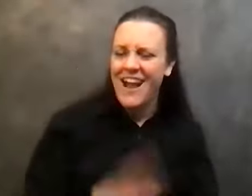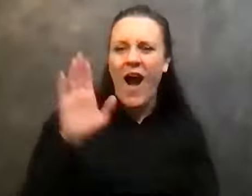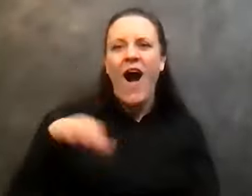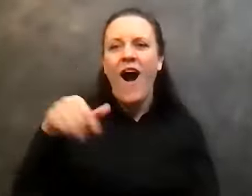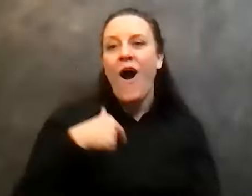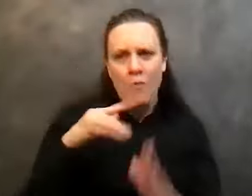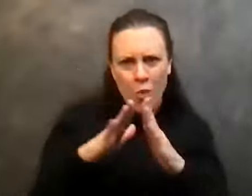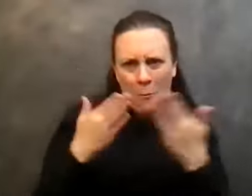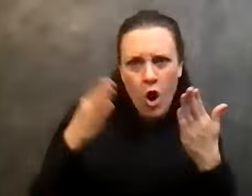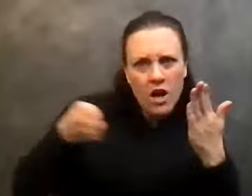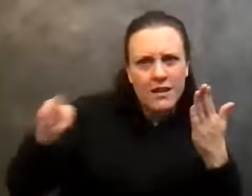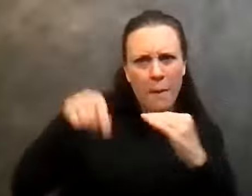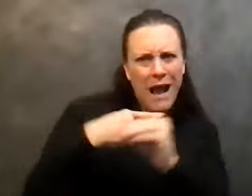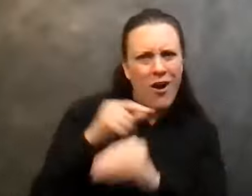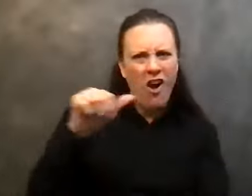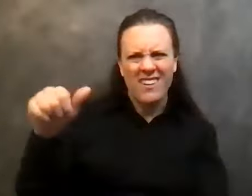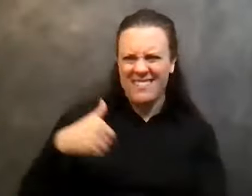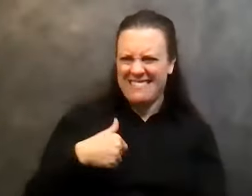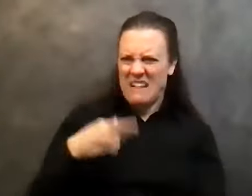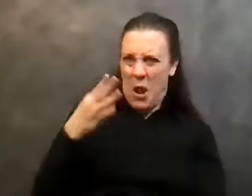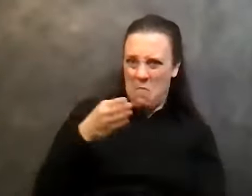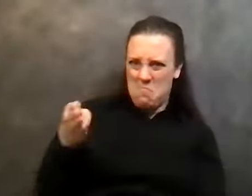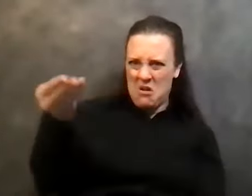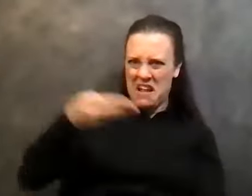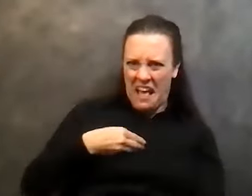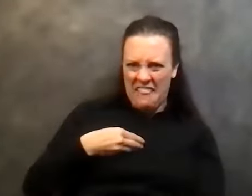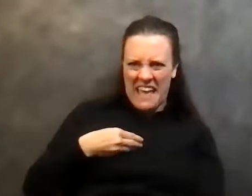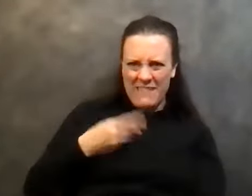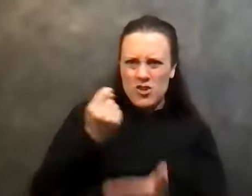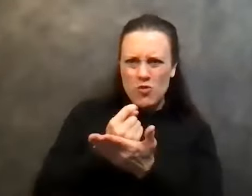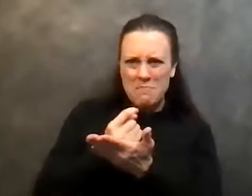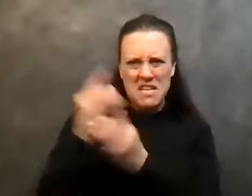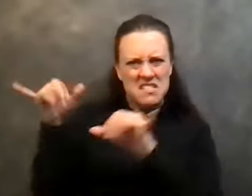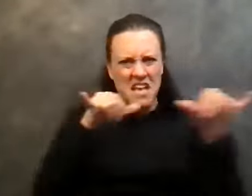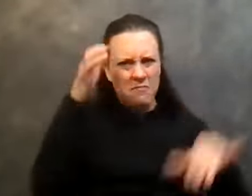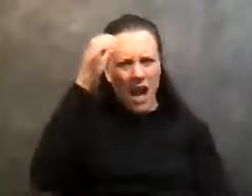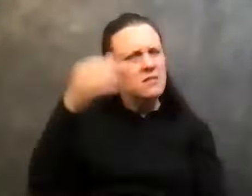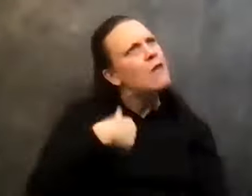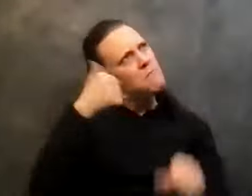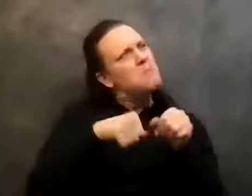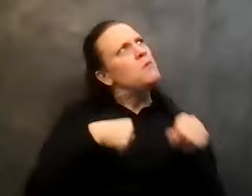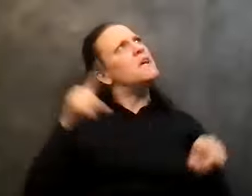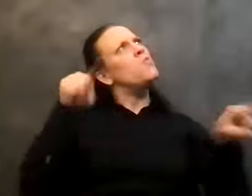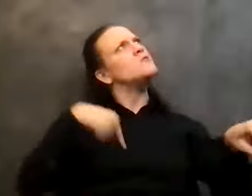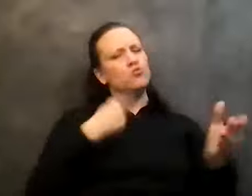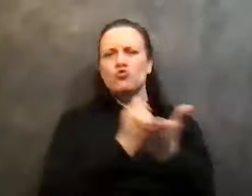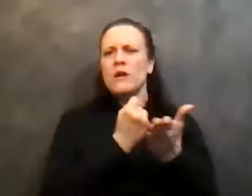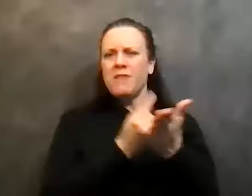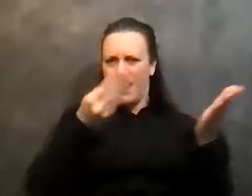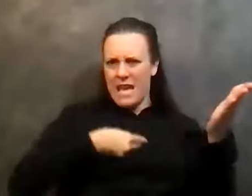Anonymous. I'm thinking on the, on the book that I give you in treatment. You know, I haven't opened that book since treatment. He goes, yeah. I go, well,